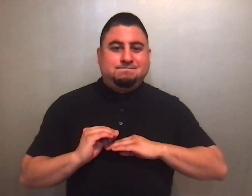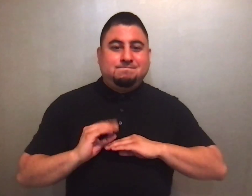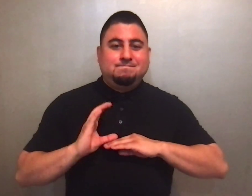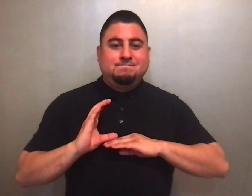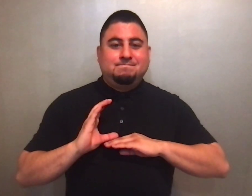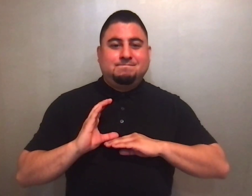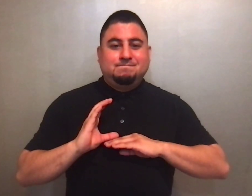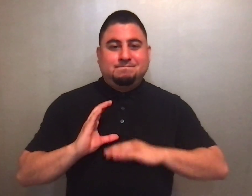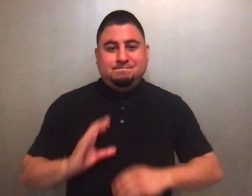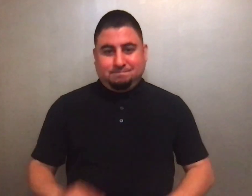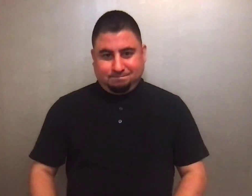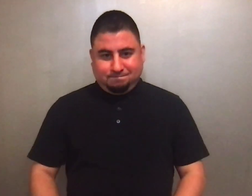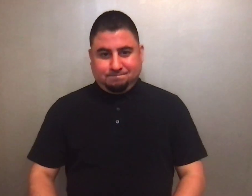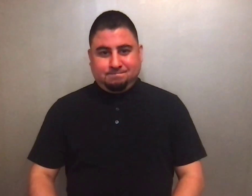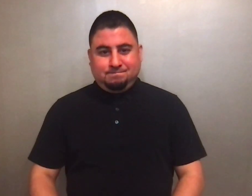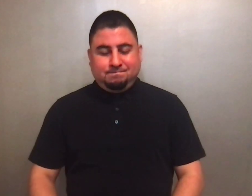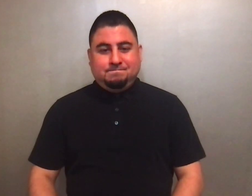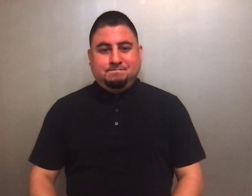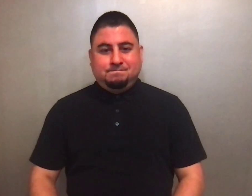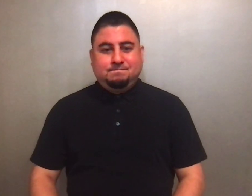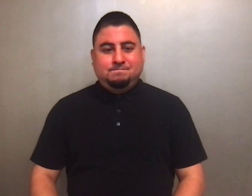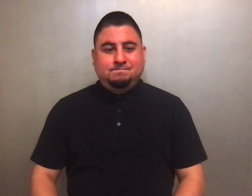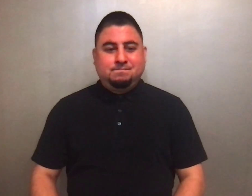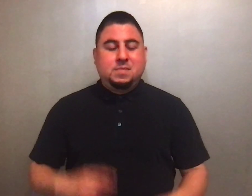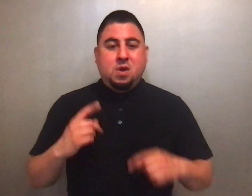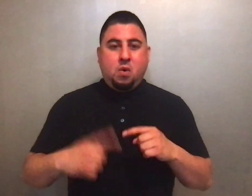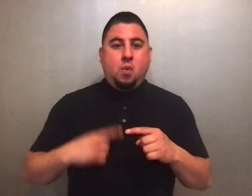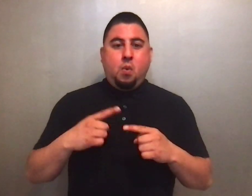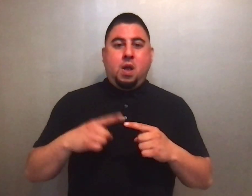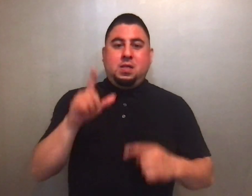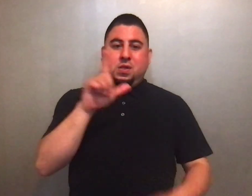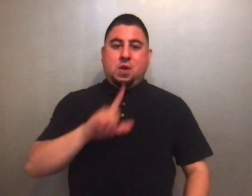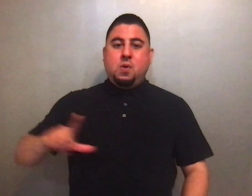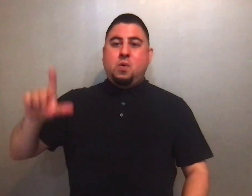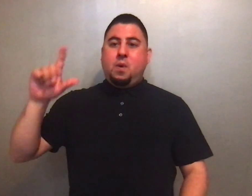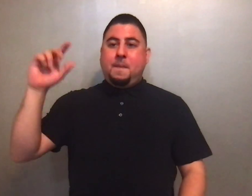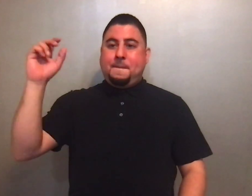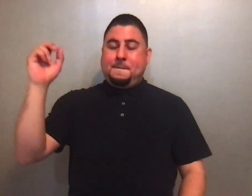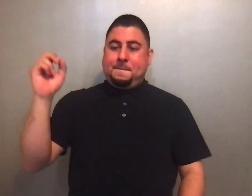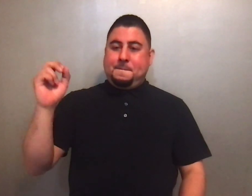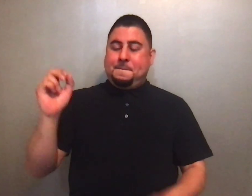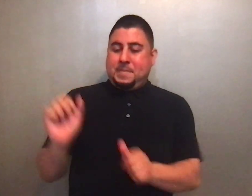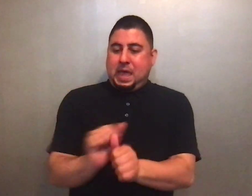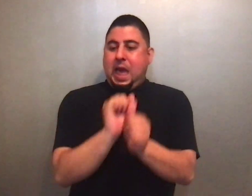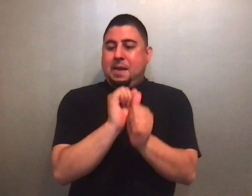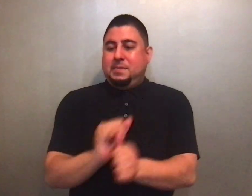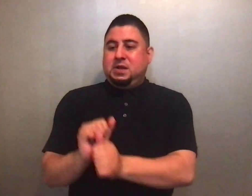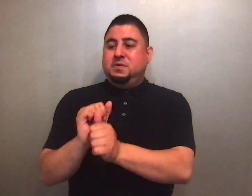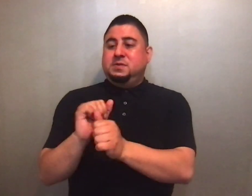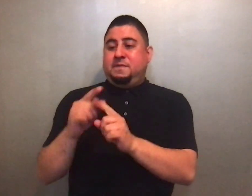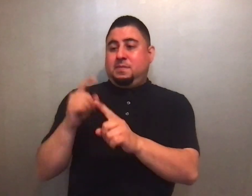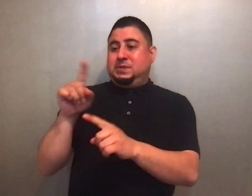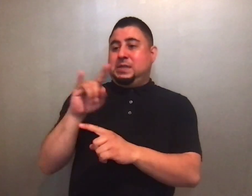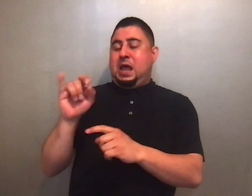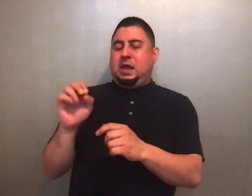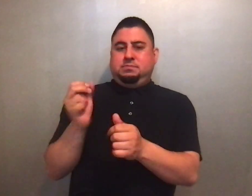When the Lord returned captives of Zion, We